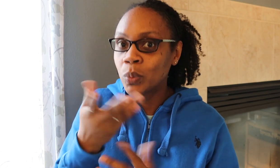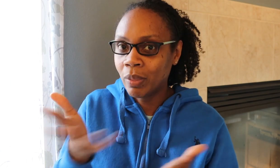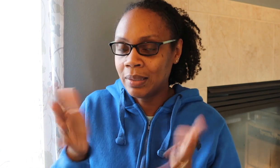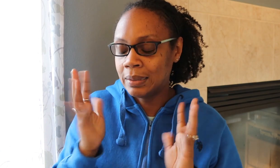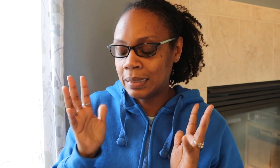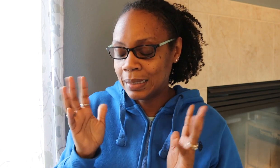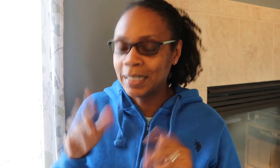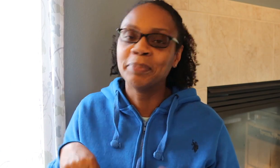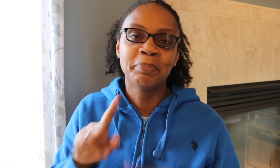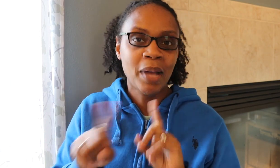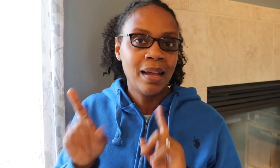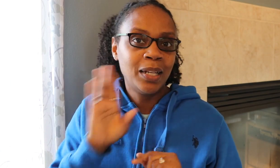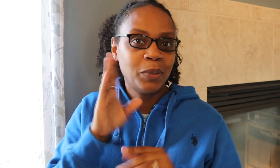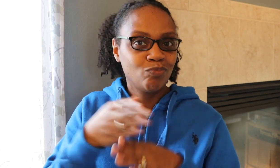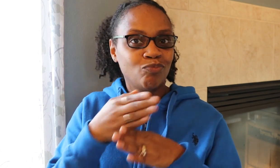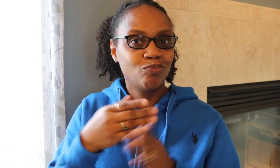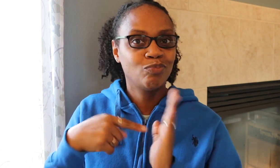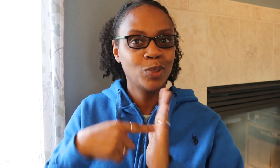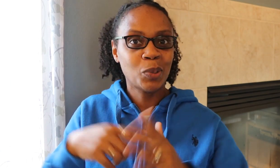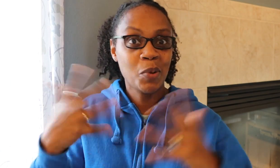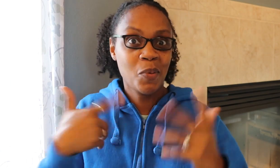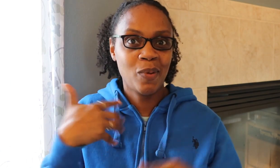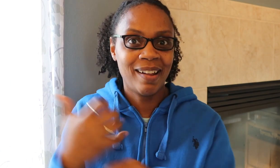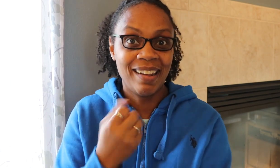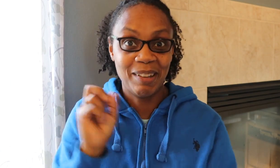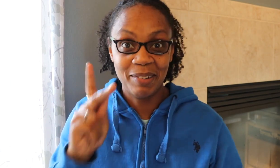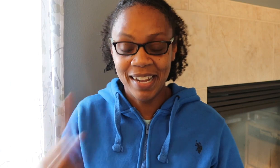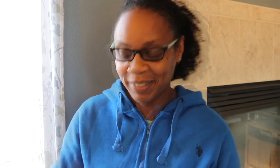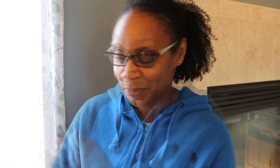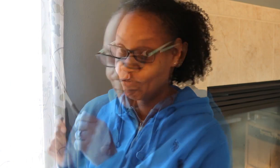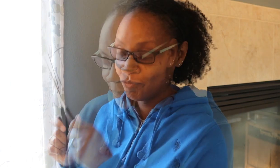did in the past. So I just picked up a few things. I'll show you what those are.